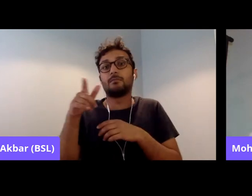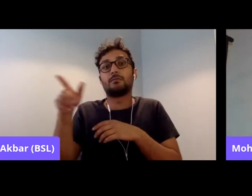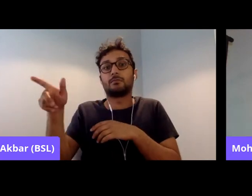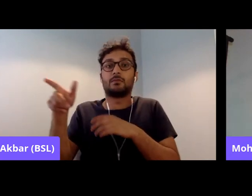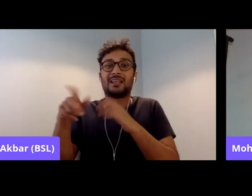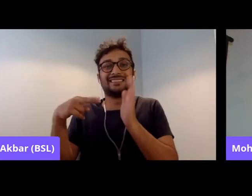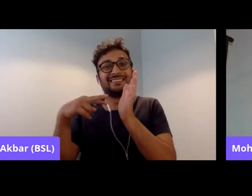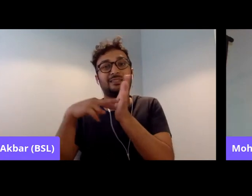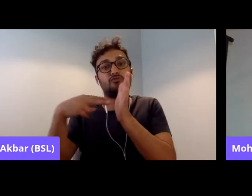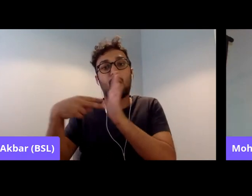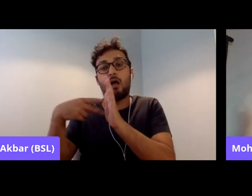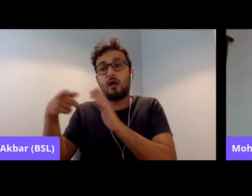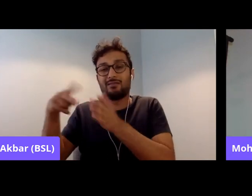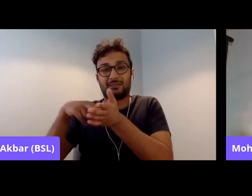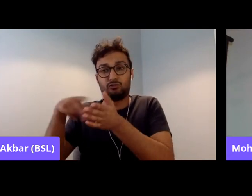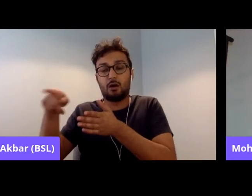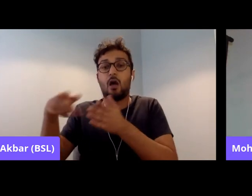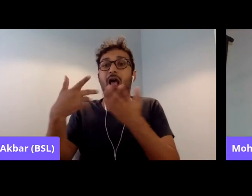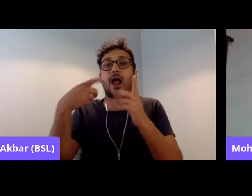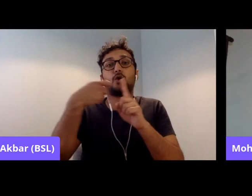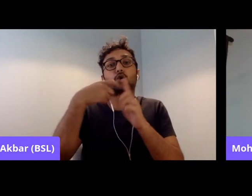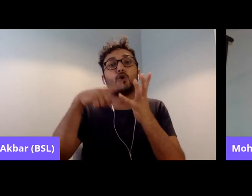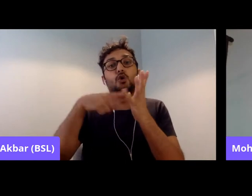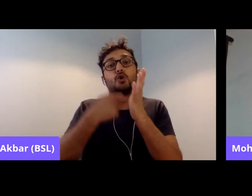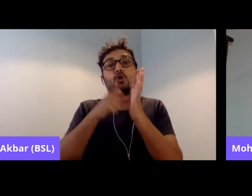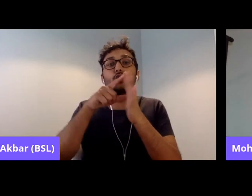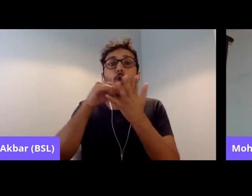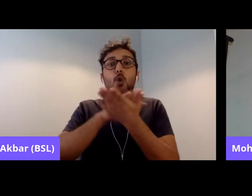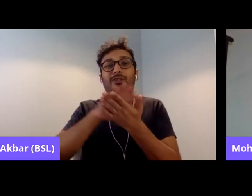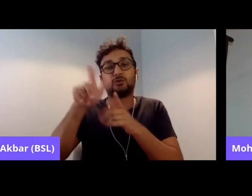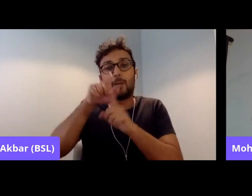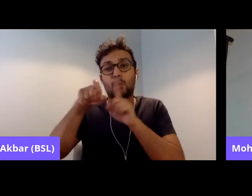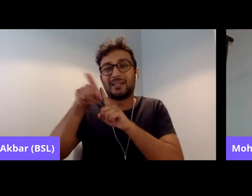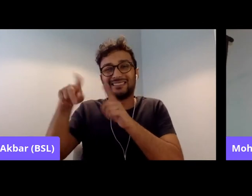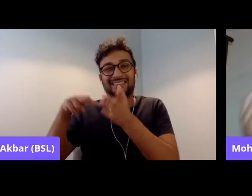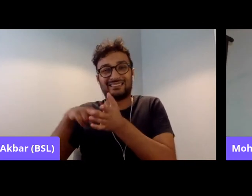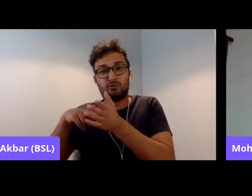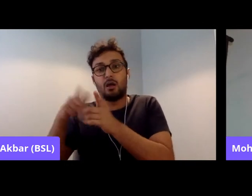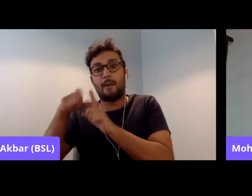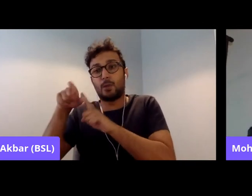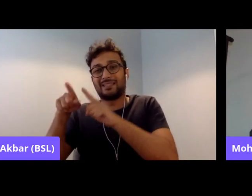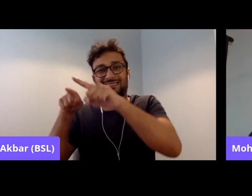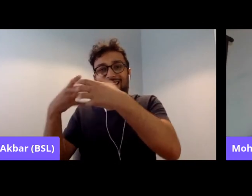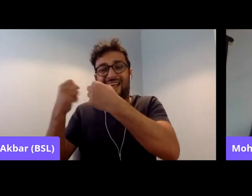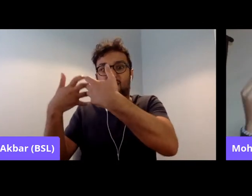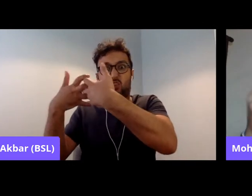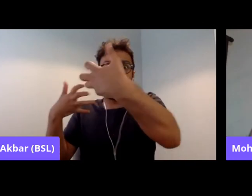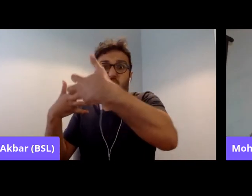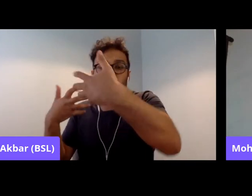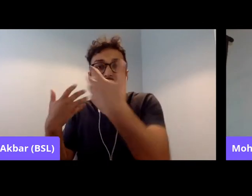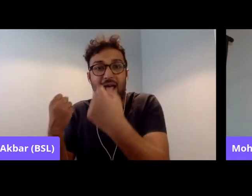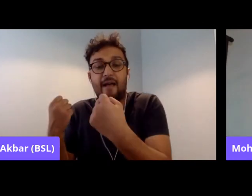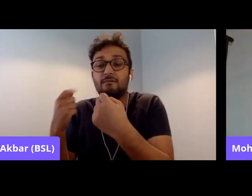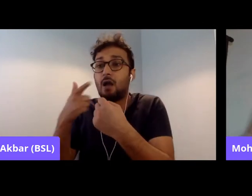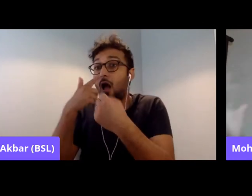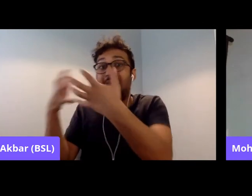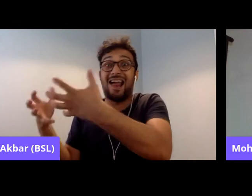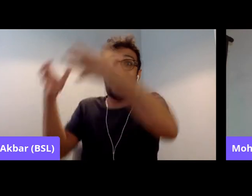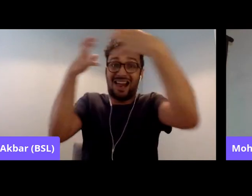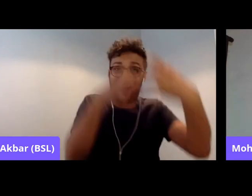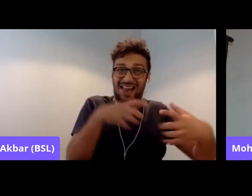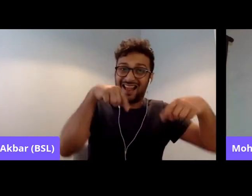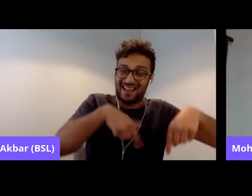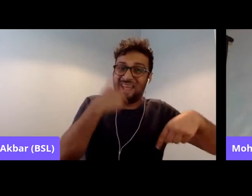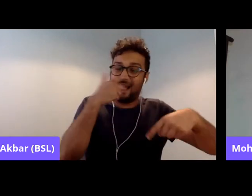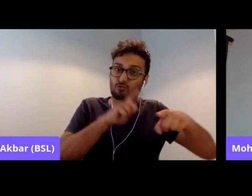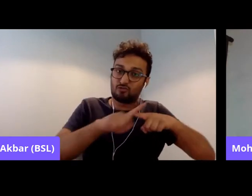between Syrian communities and Kurdish communities, you can facilitate those kinds of conversations. And you can facilitate conversations within